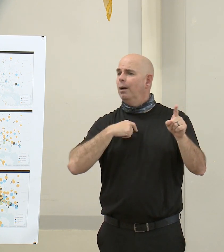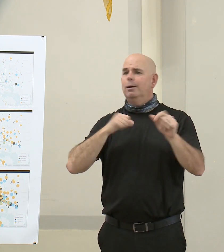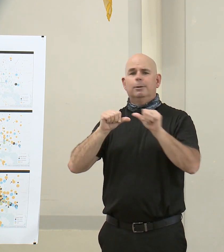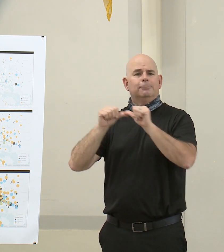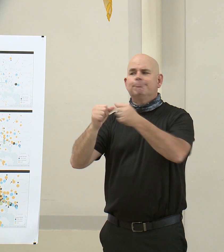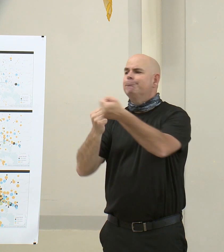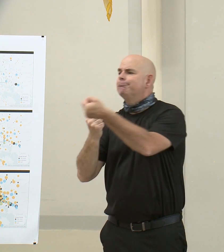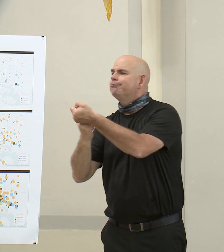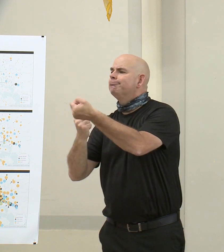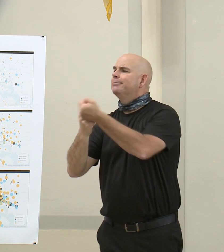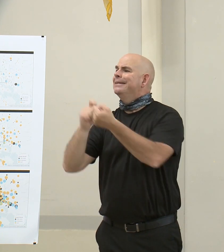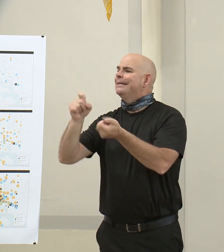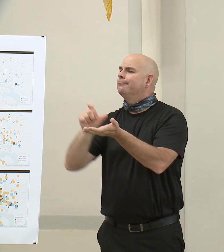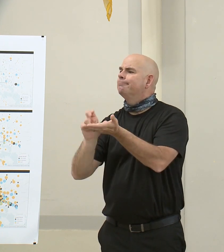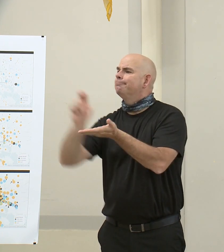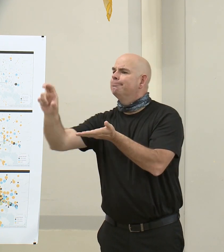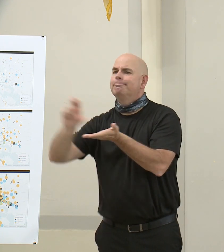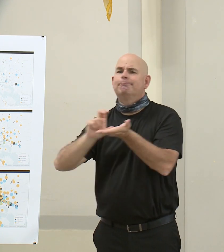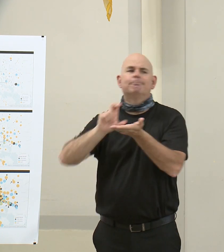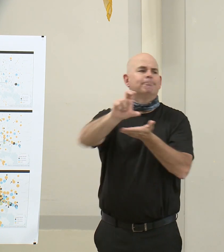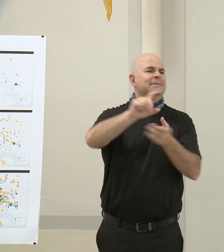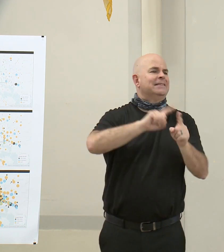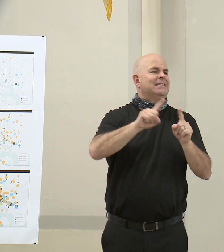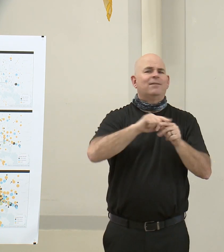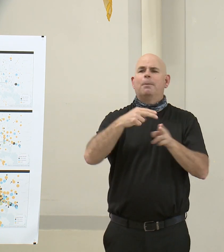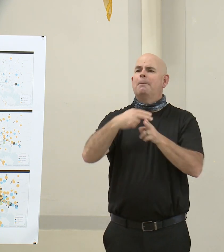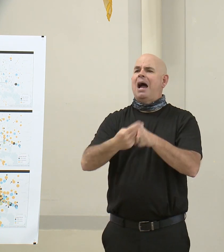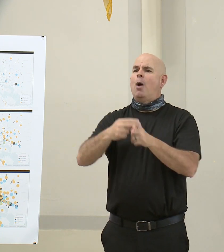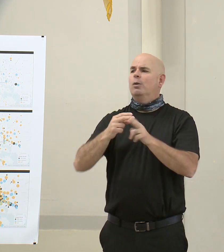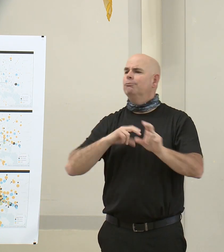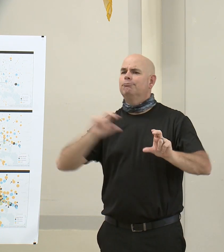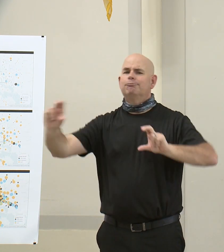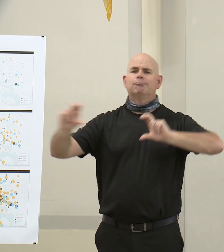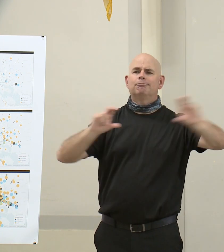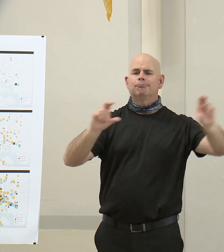efforts in this community and beyond. Thank you.